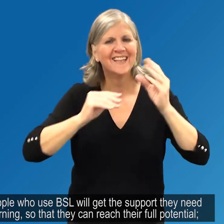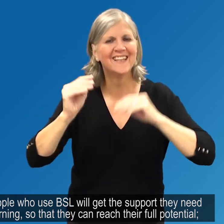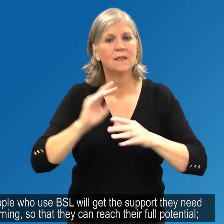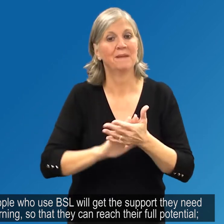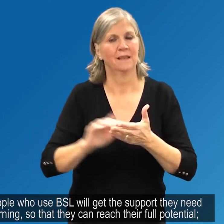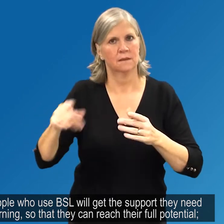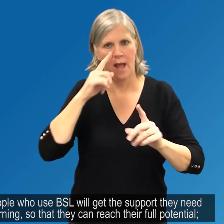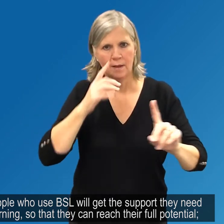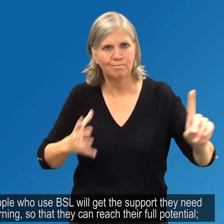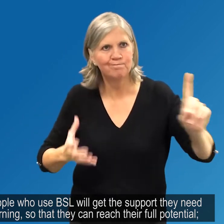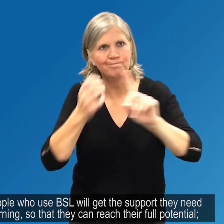full potential.